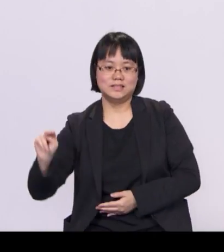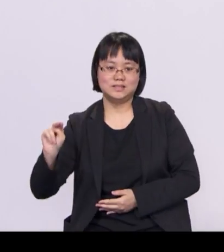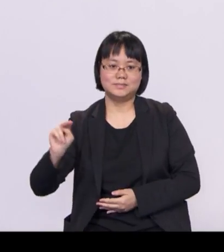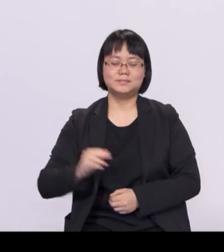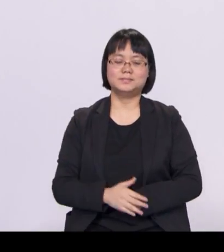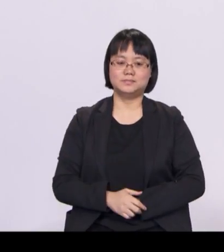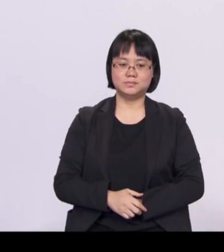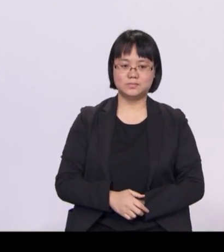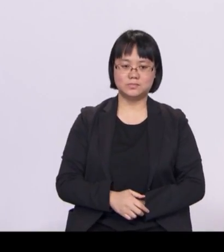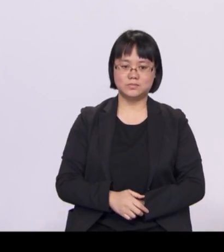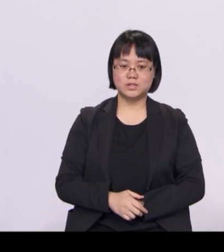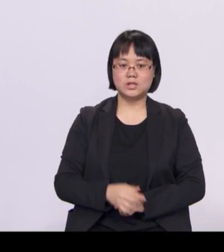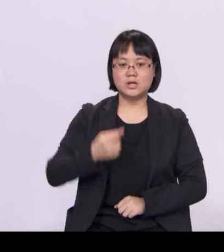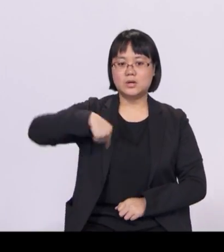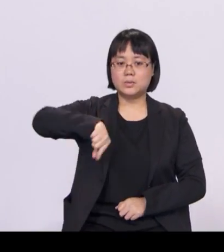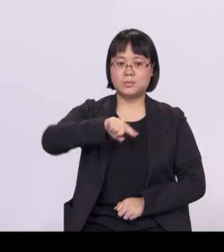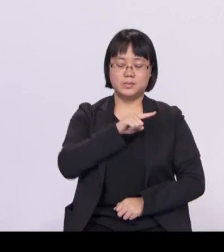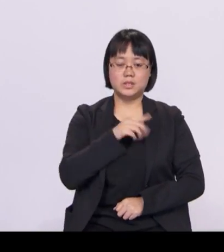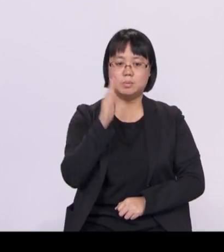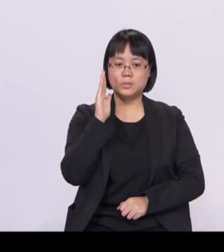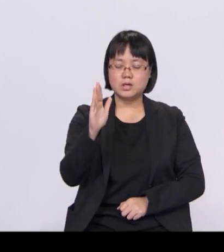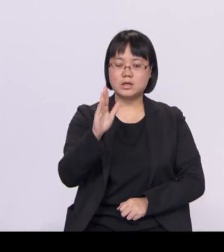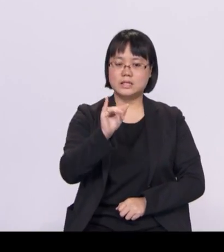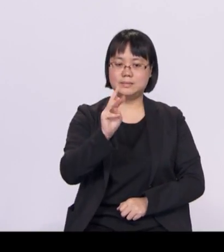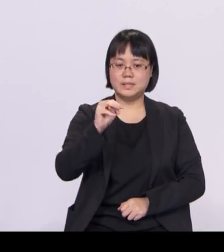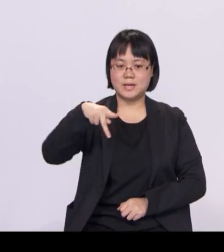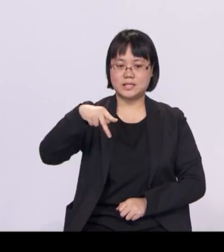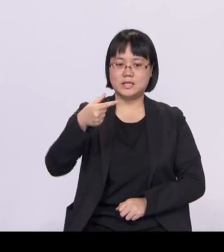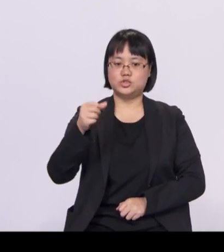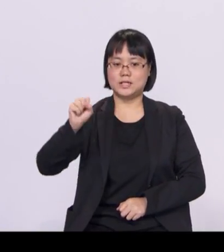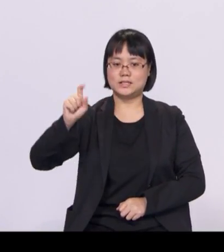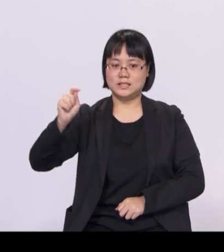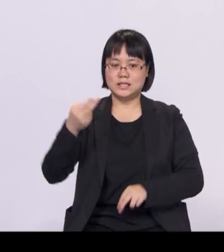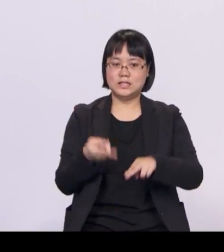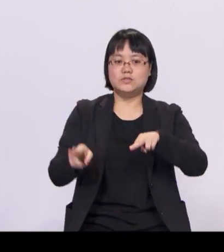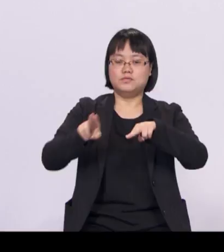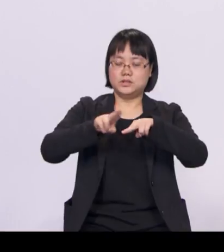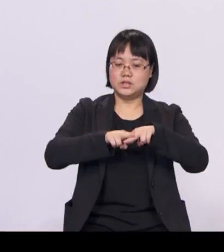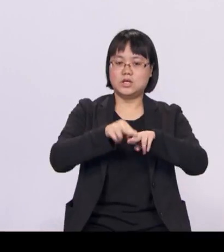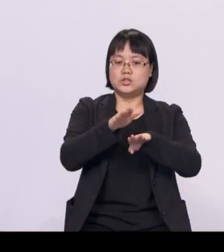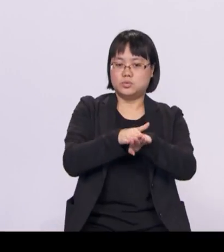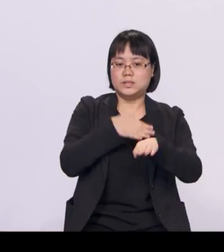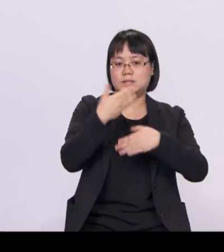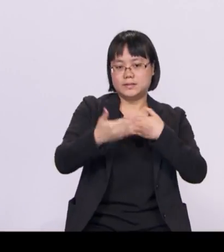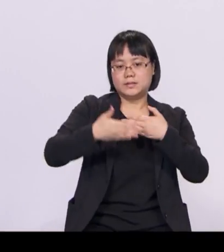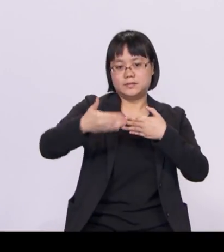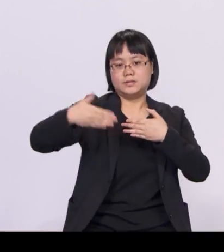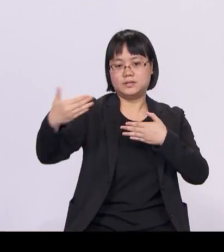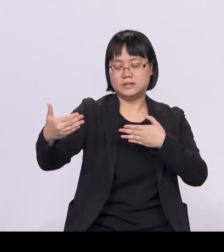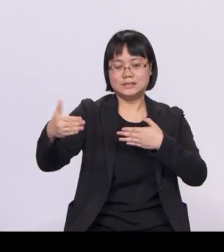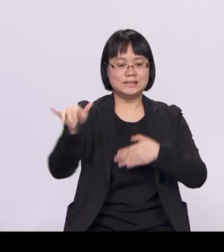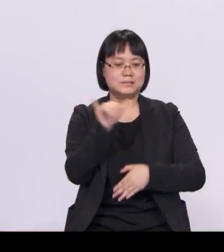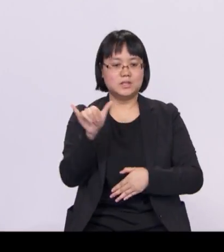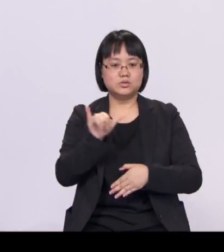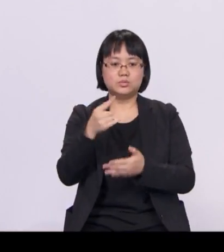We will implement the GST increase in a progressive manner, as we have always done in the past. First,